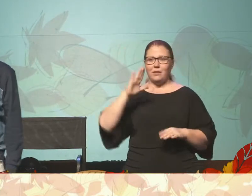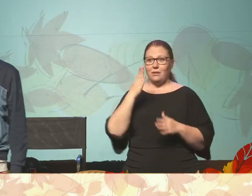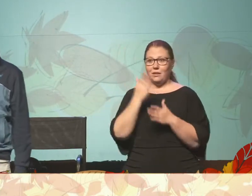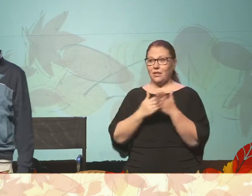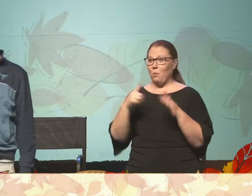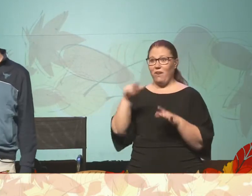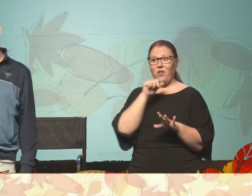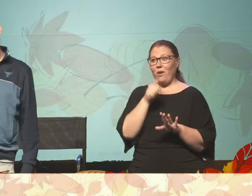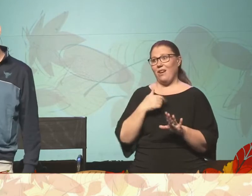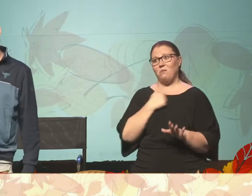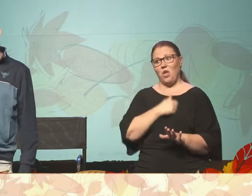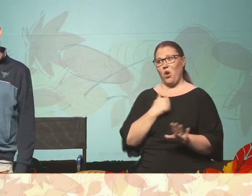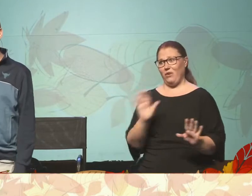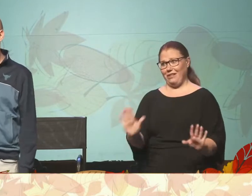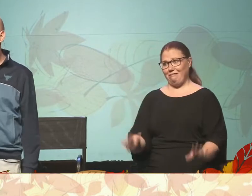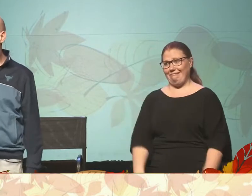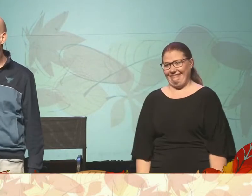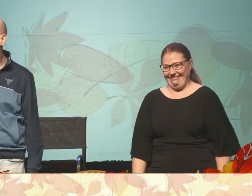you haven't. I'm sorry.